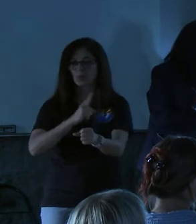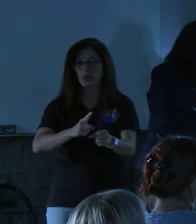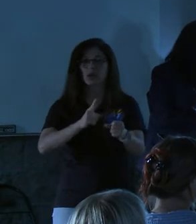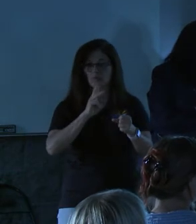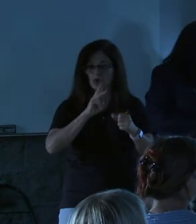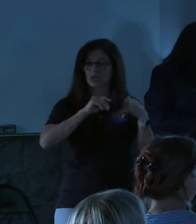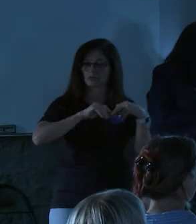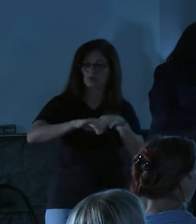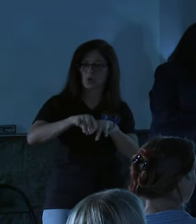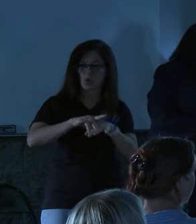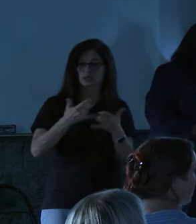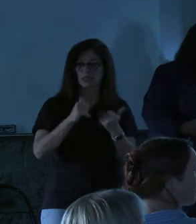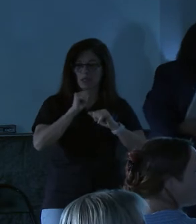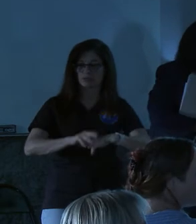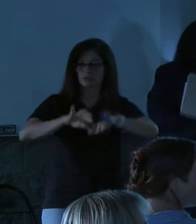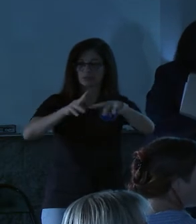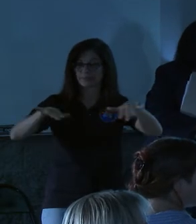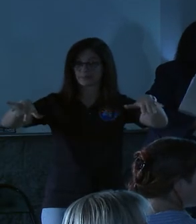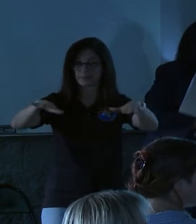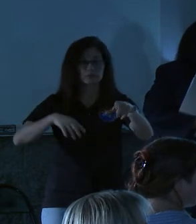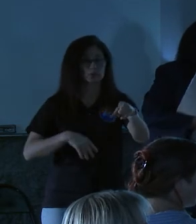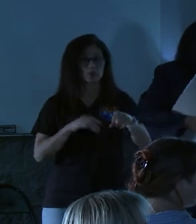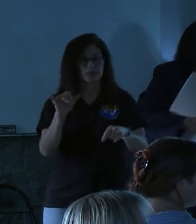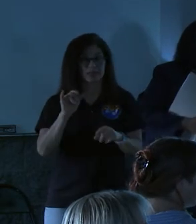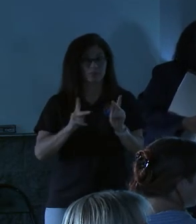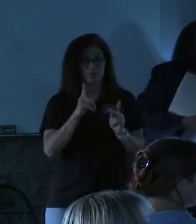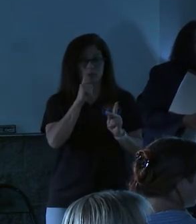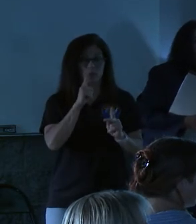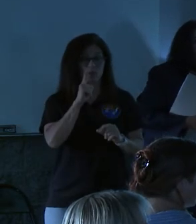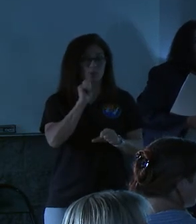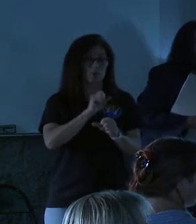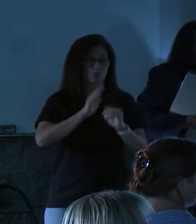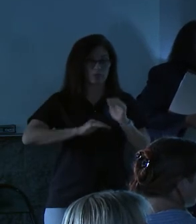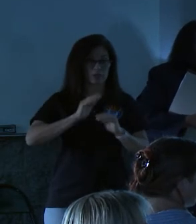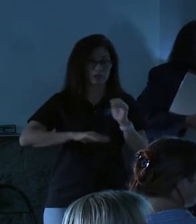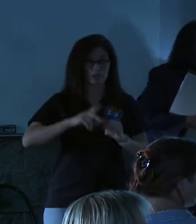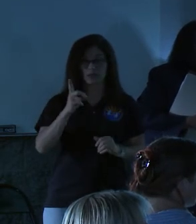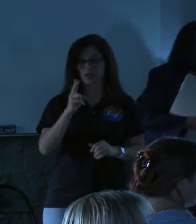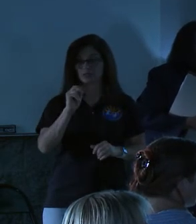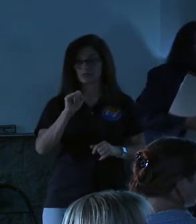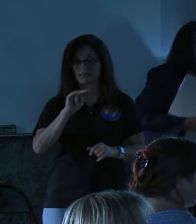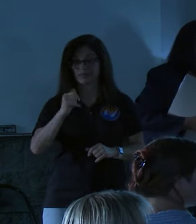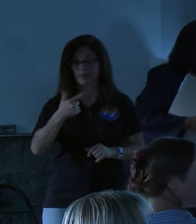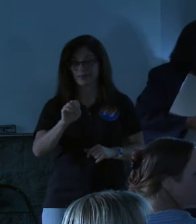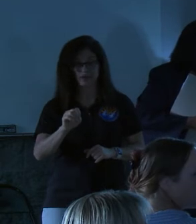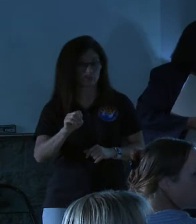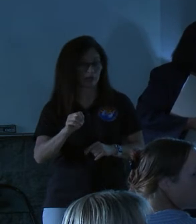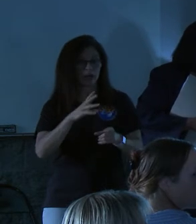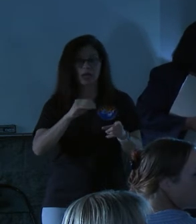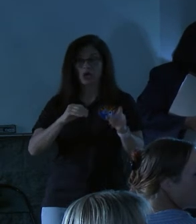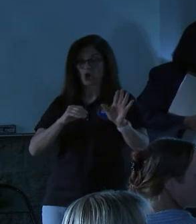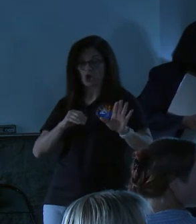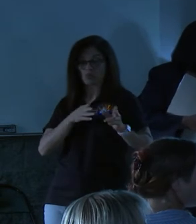water and it's not spilling out. the same people that did the drainage and all that on Her Road and Campbell